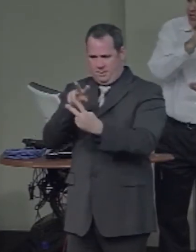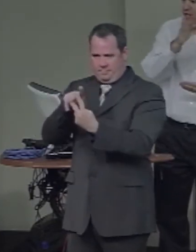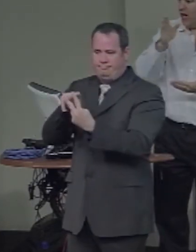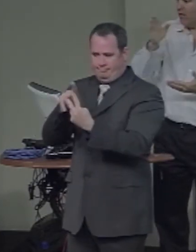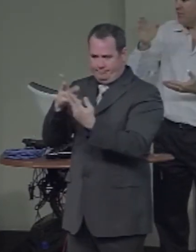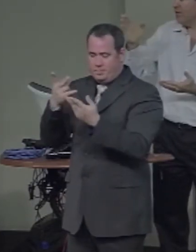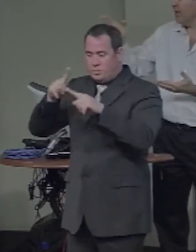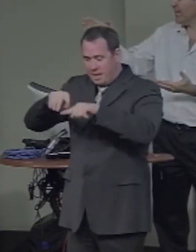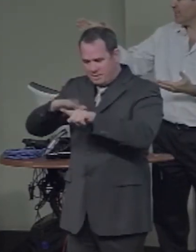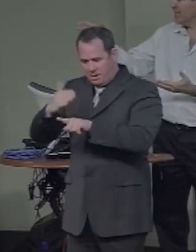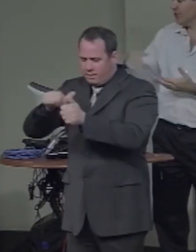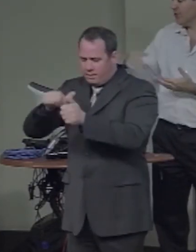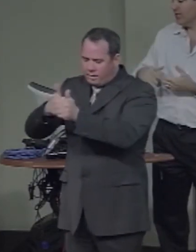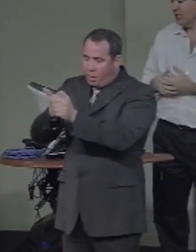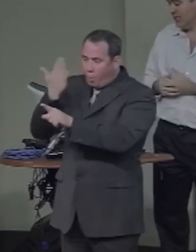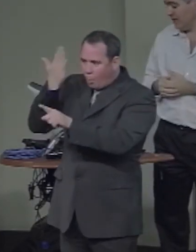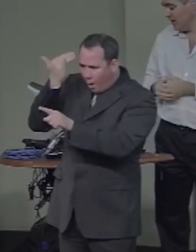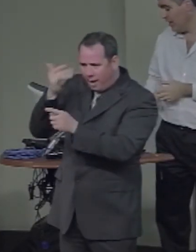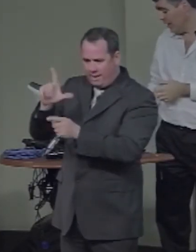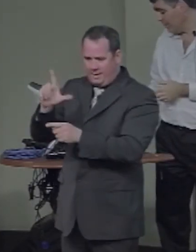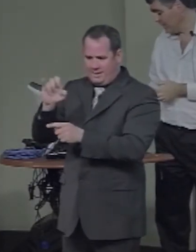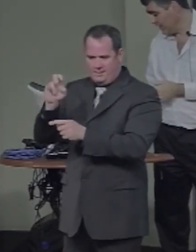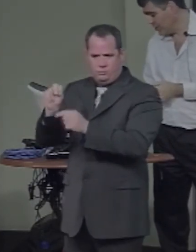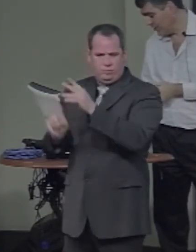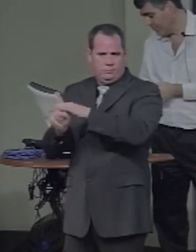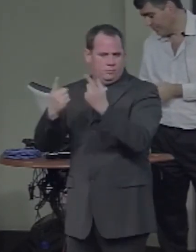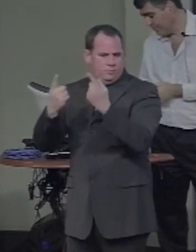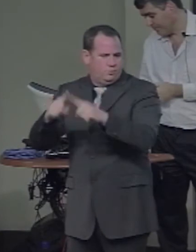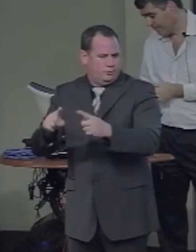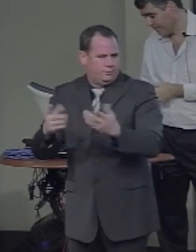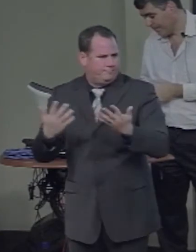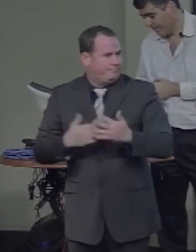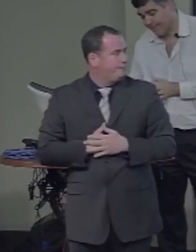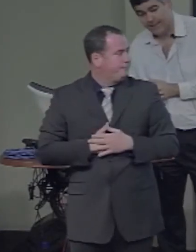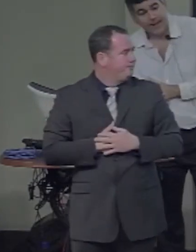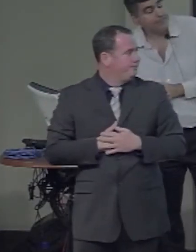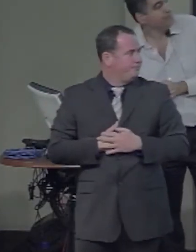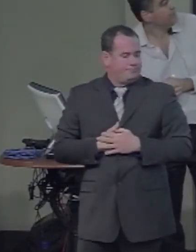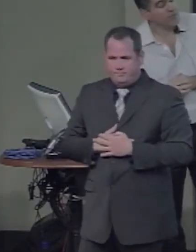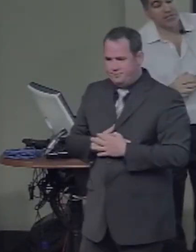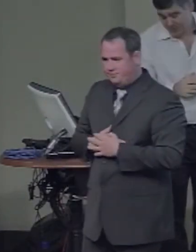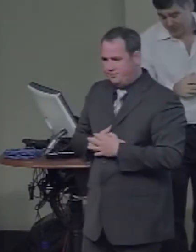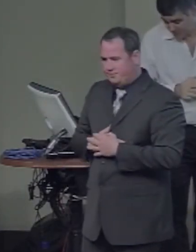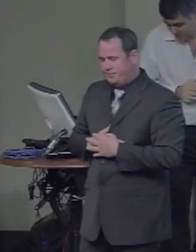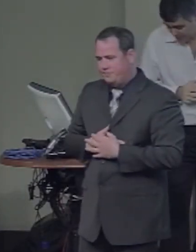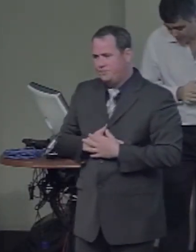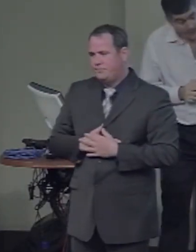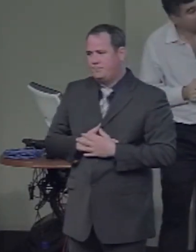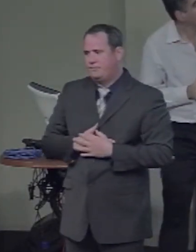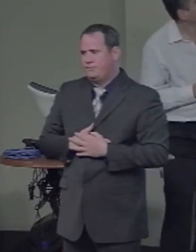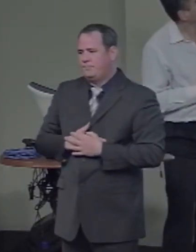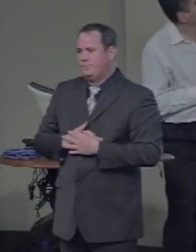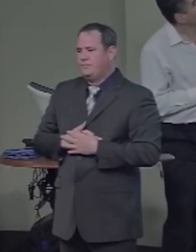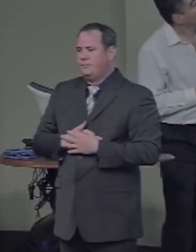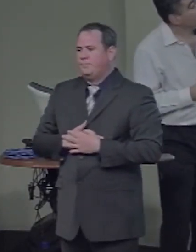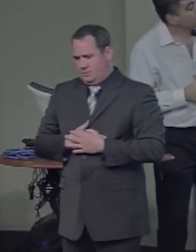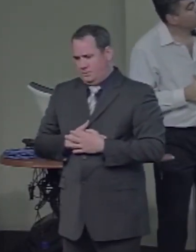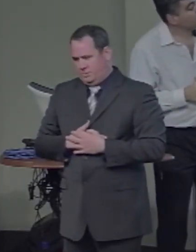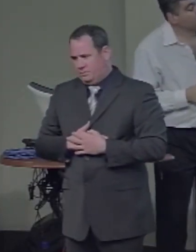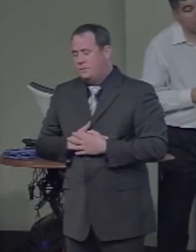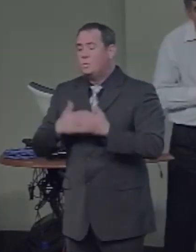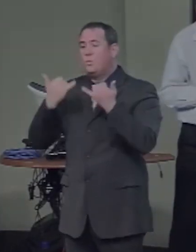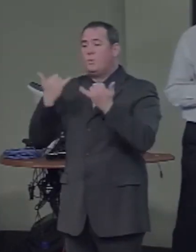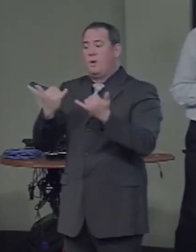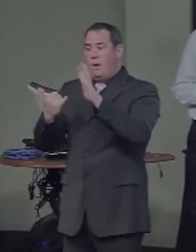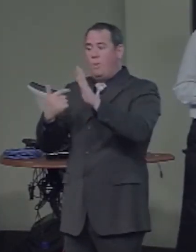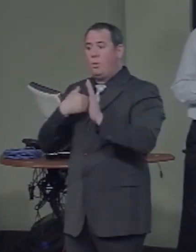a function of the eccentricity of the lesion, okay, for each hemisphere separately. So, this